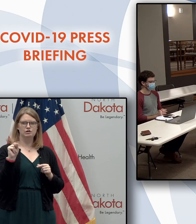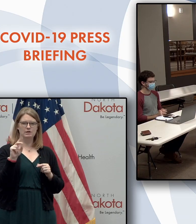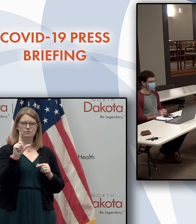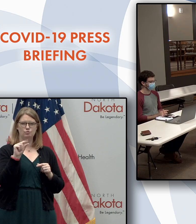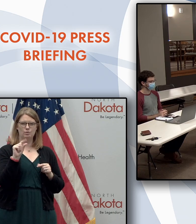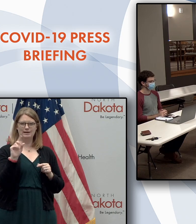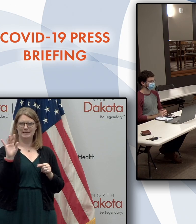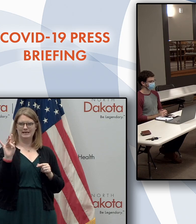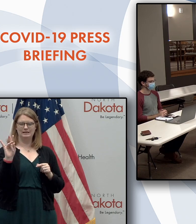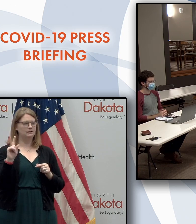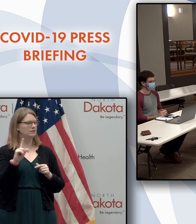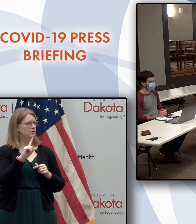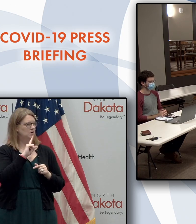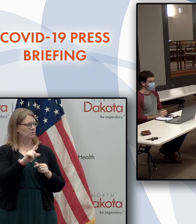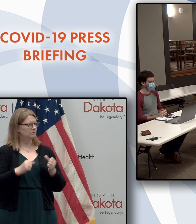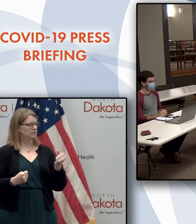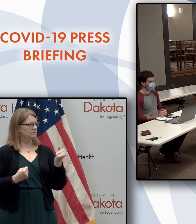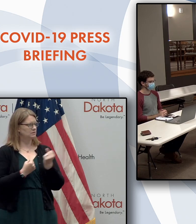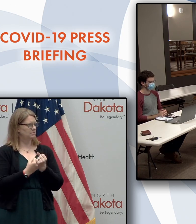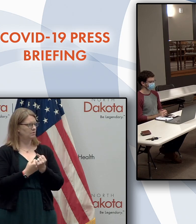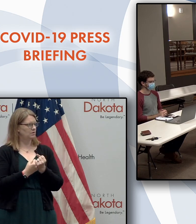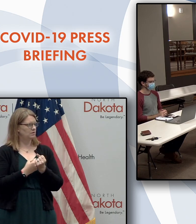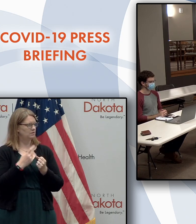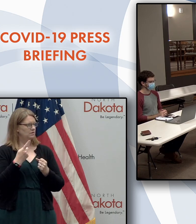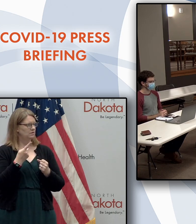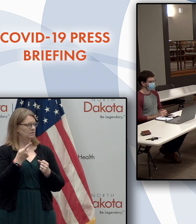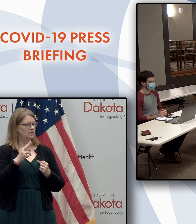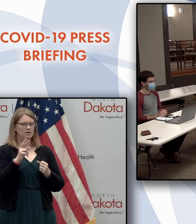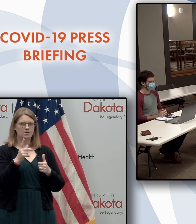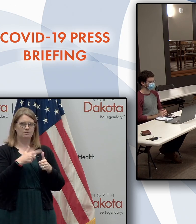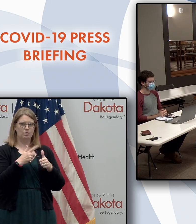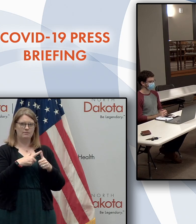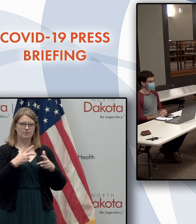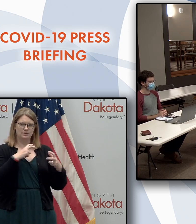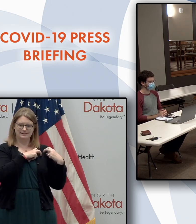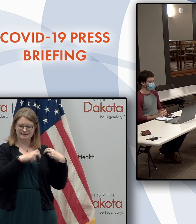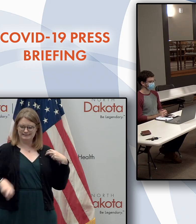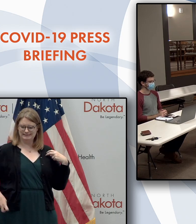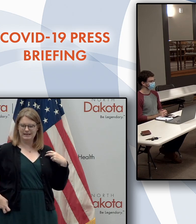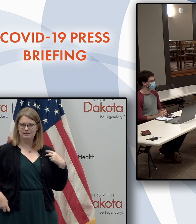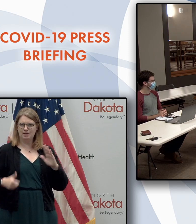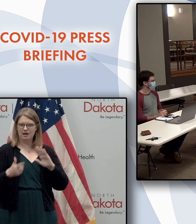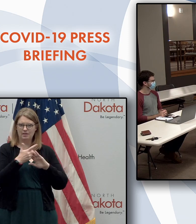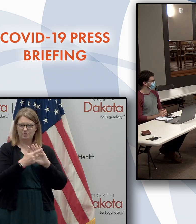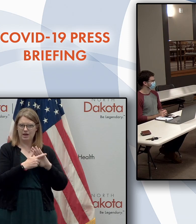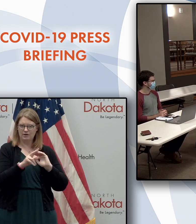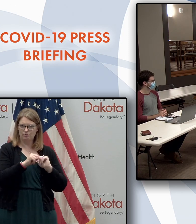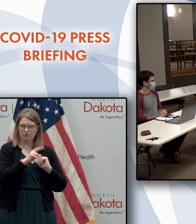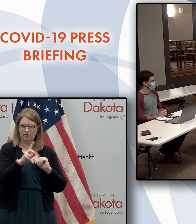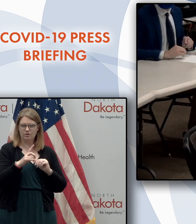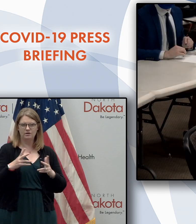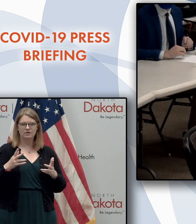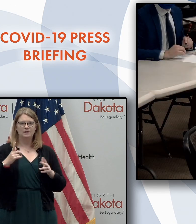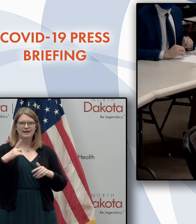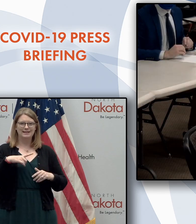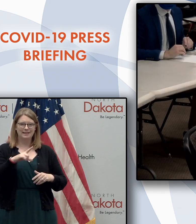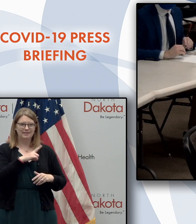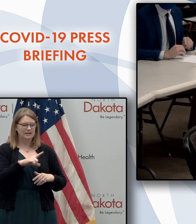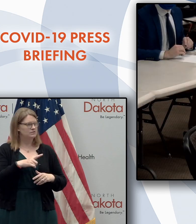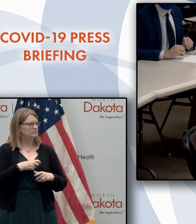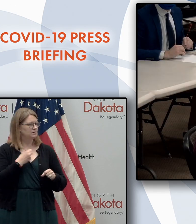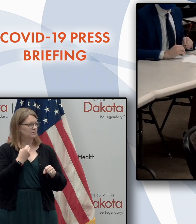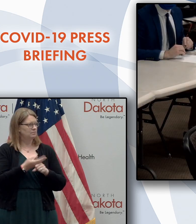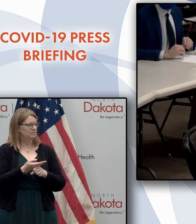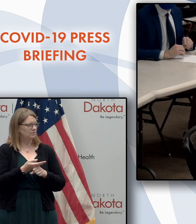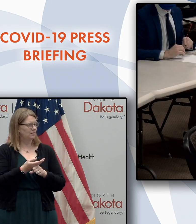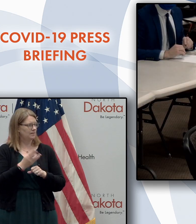you said you would absolutely support a primary seatbelt law in North Dakota. And the legislature last year considered, but defeated this